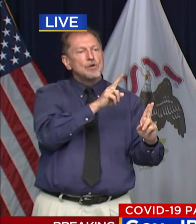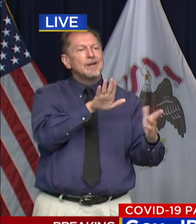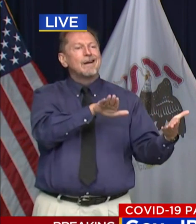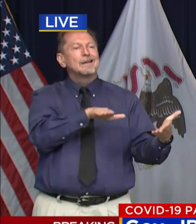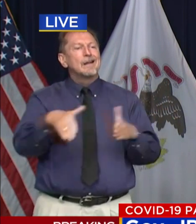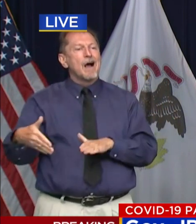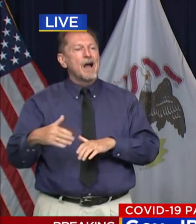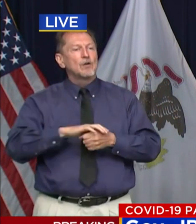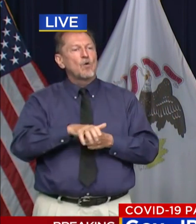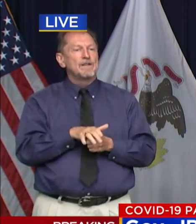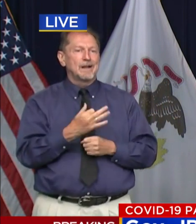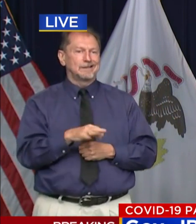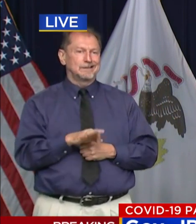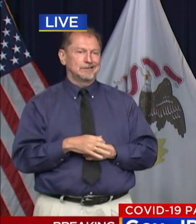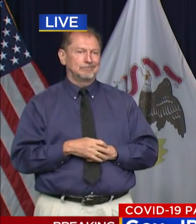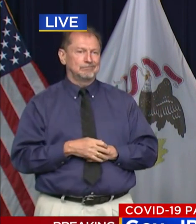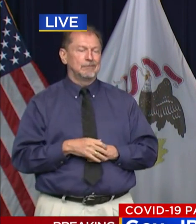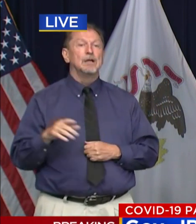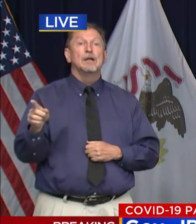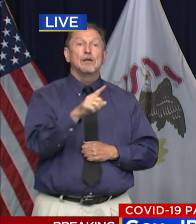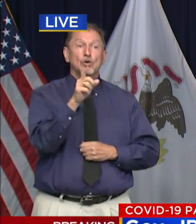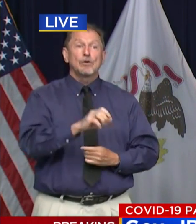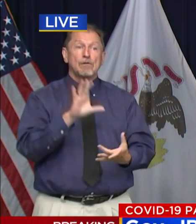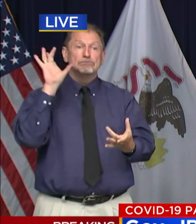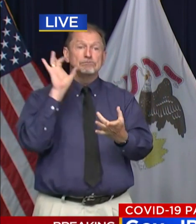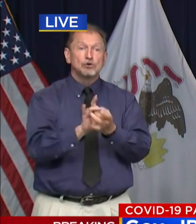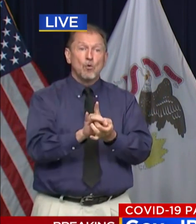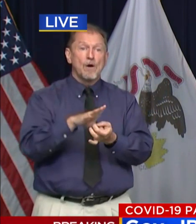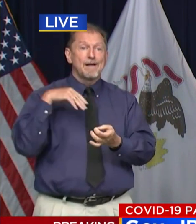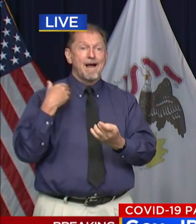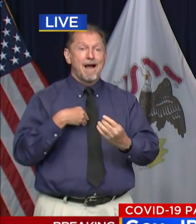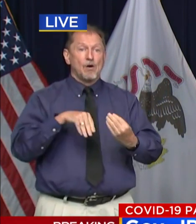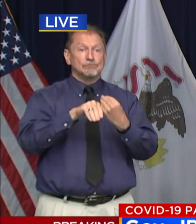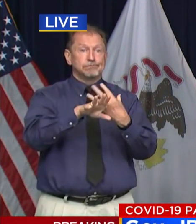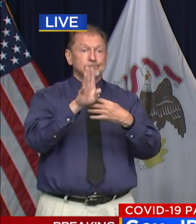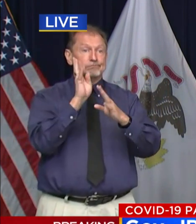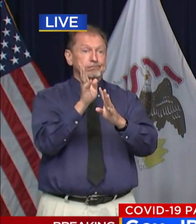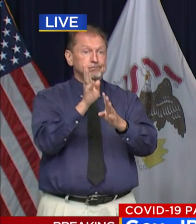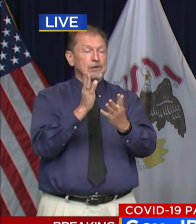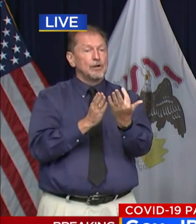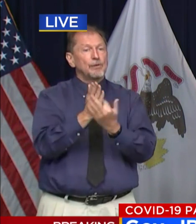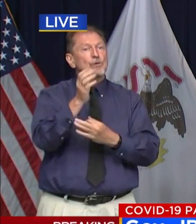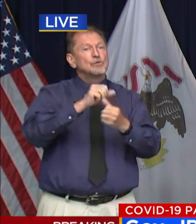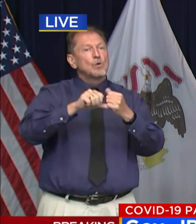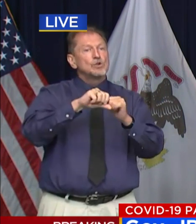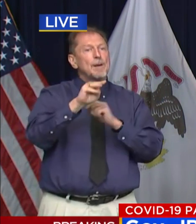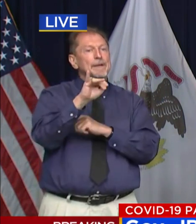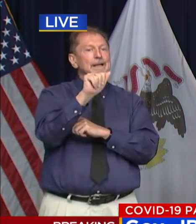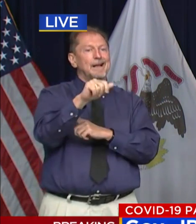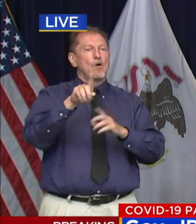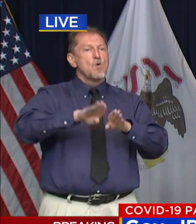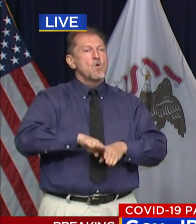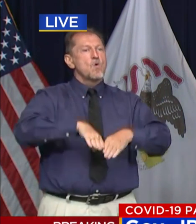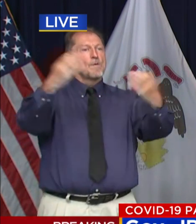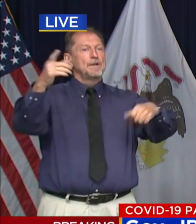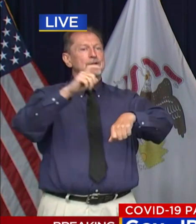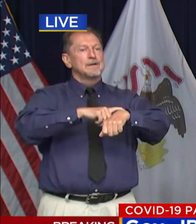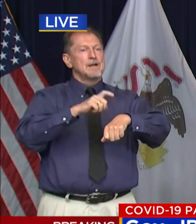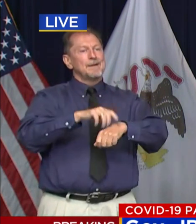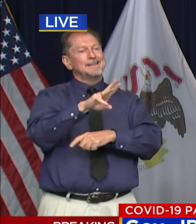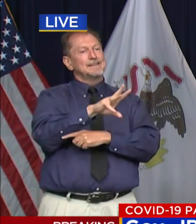You'll be able to tune in to our live stream on social media starting at around 6.30 p.m.